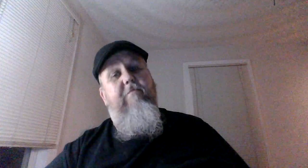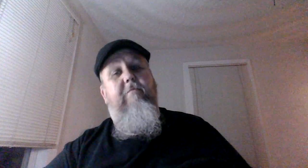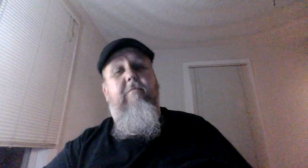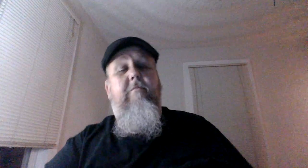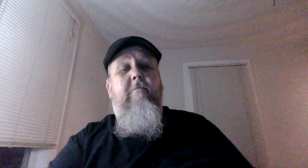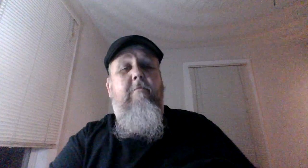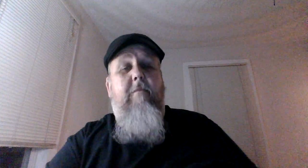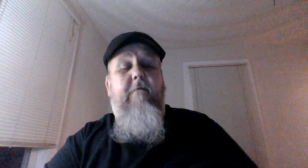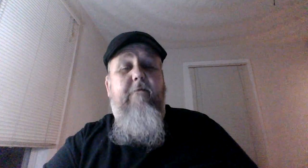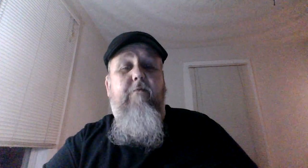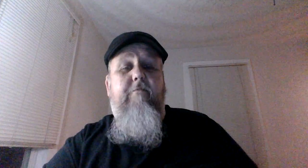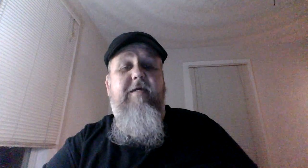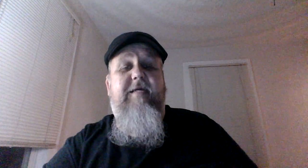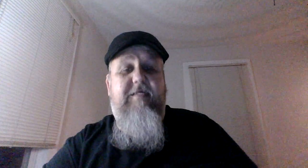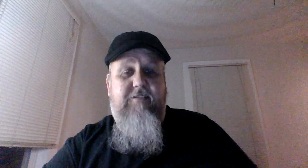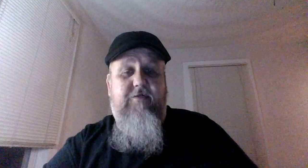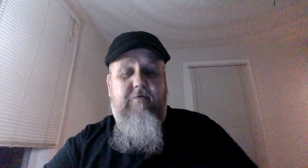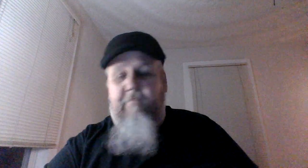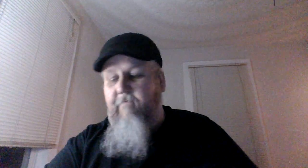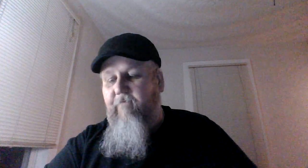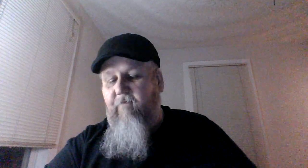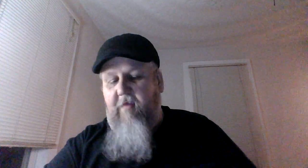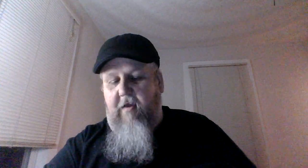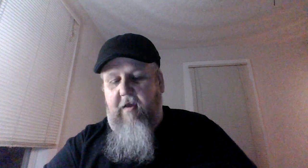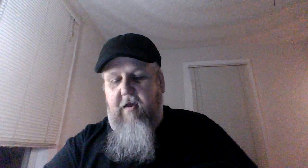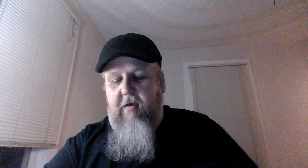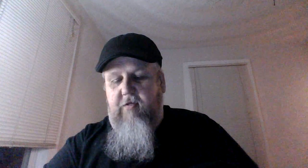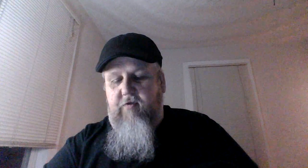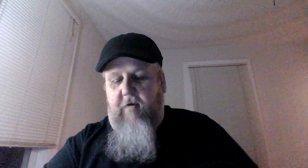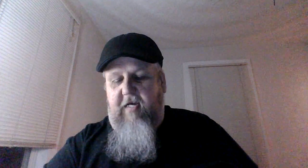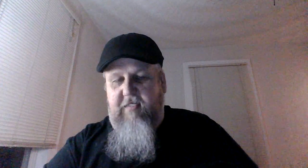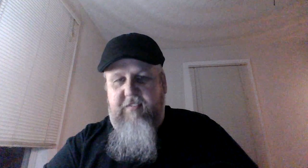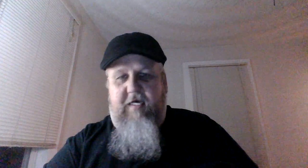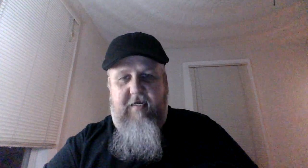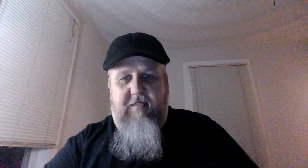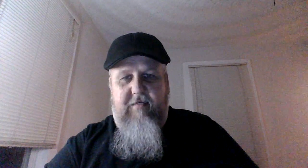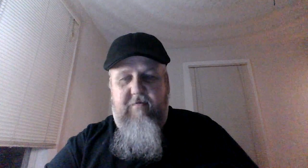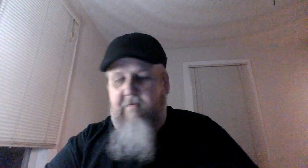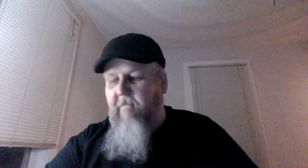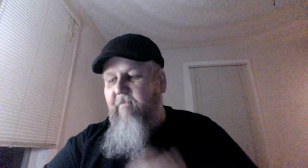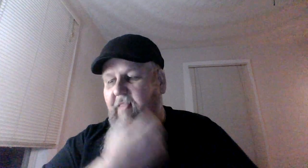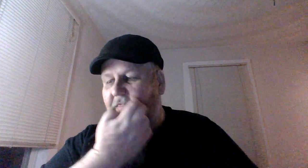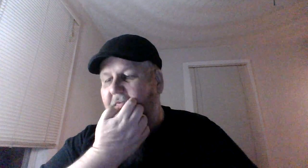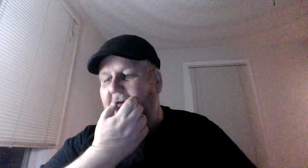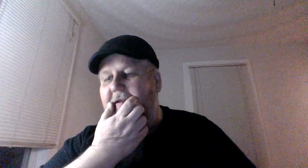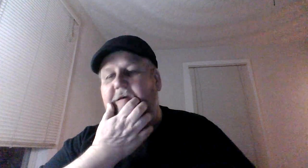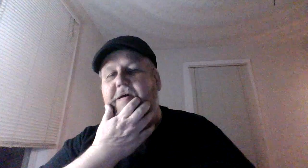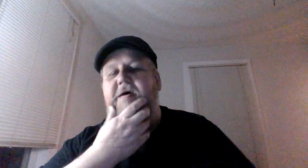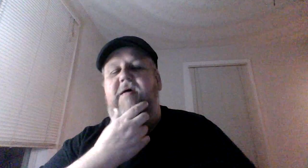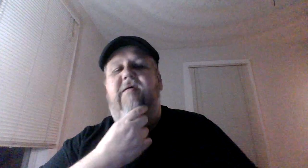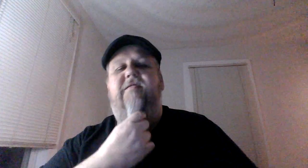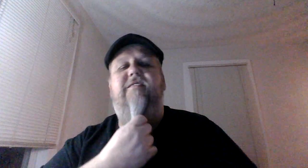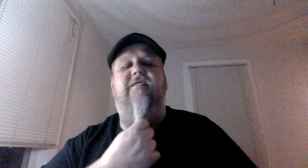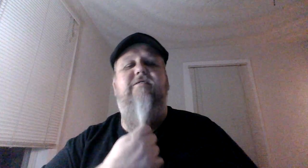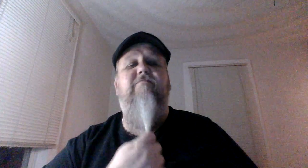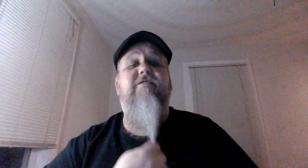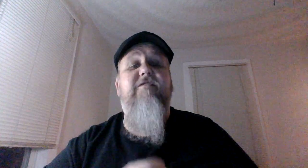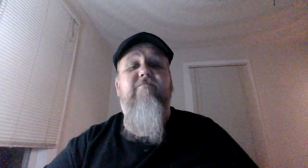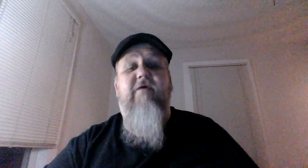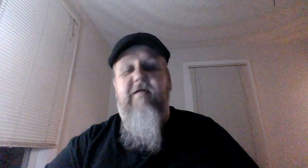month will be Easter so I decided that since Mrs. Mutt